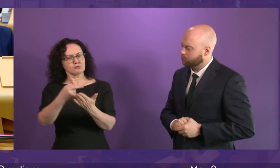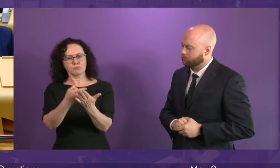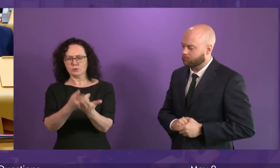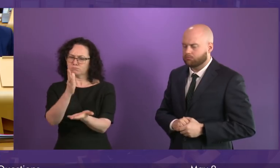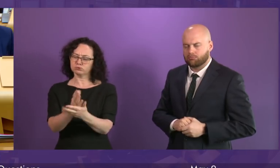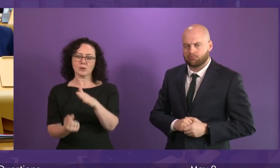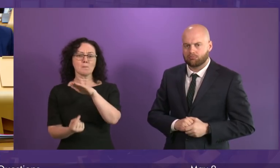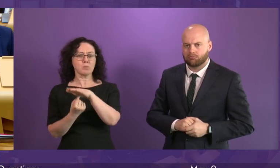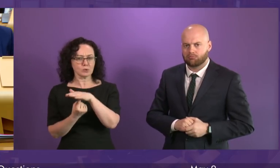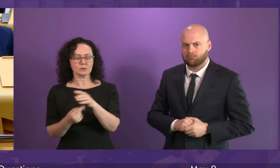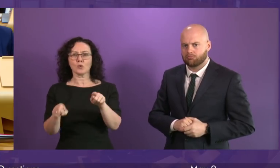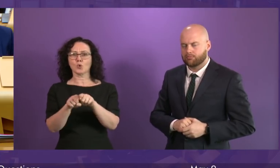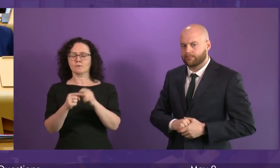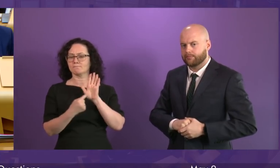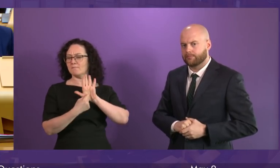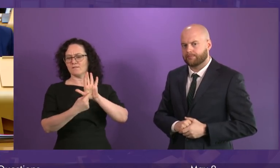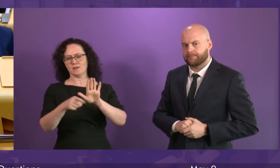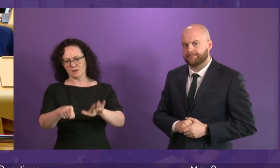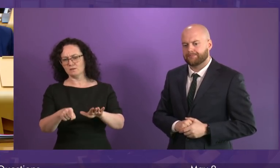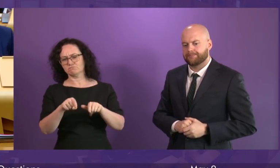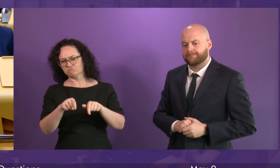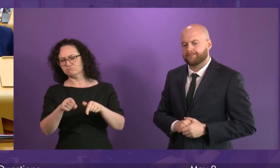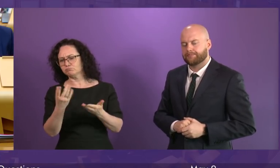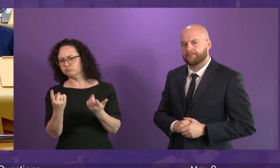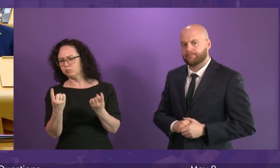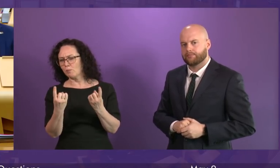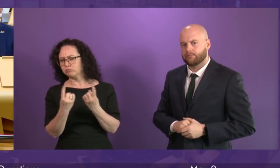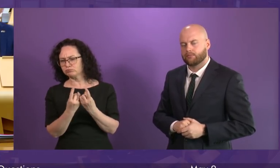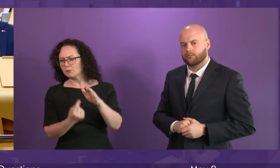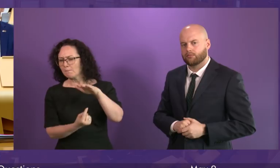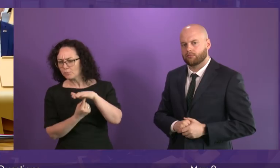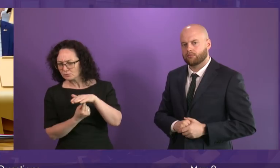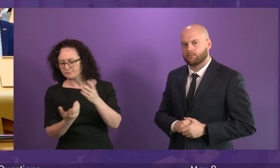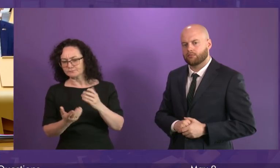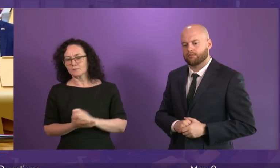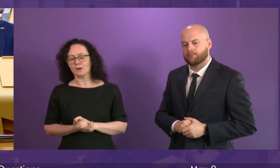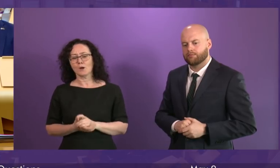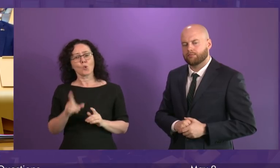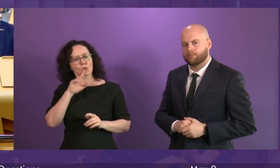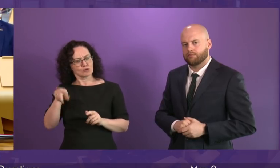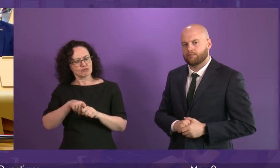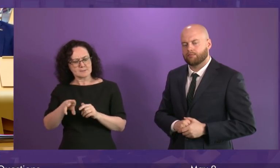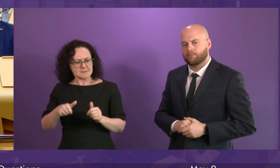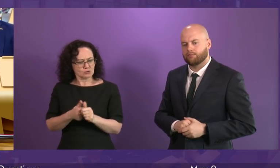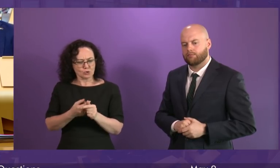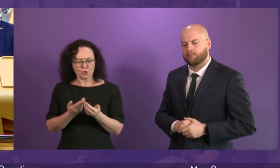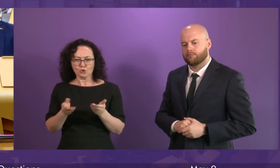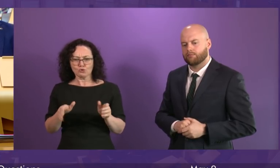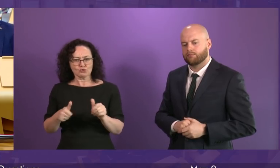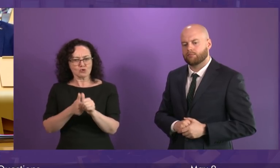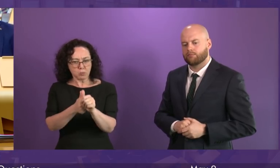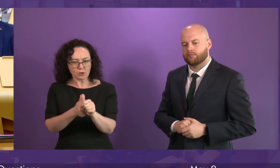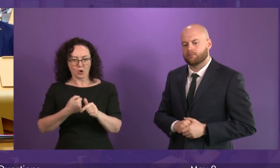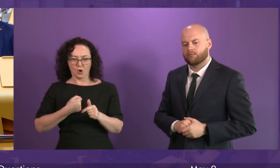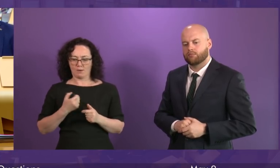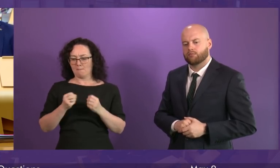new evidence that it provides. We are, of course, already doing a great deal here in Scotland to address biodiversity loss through our biodiversity strategy.